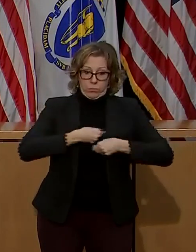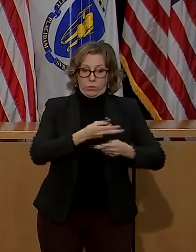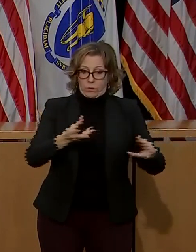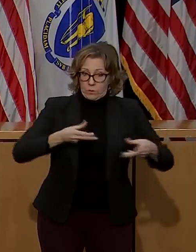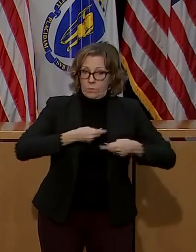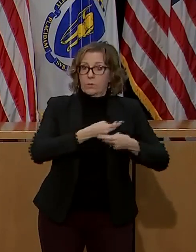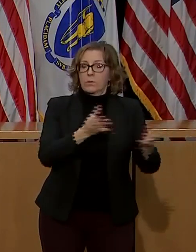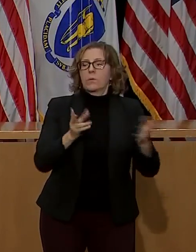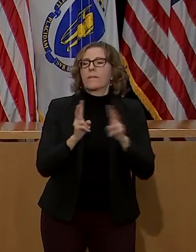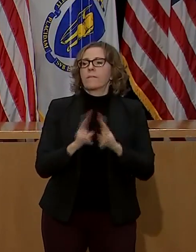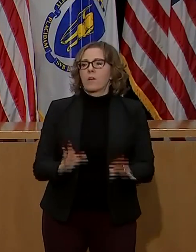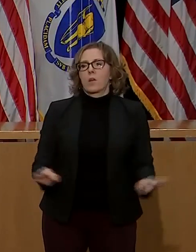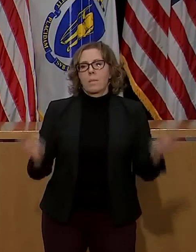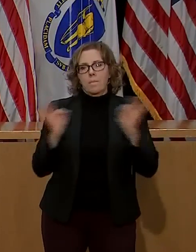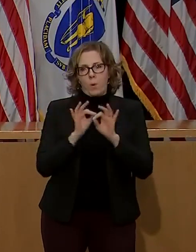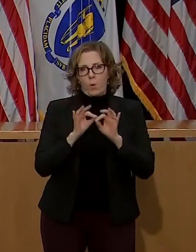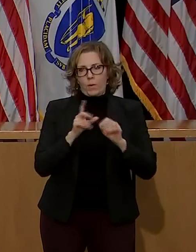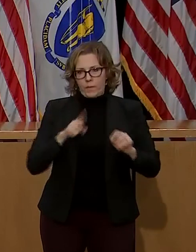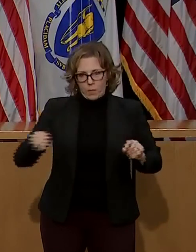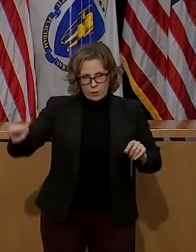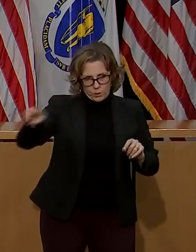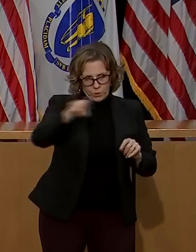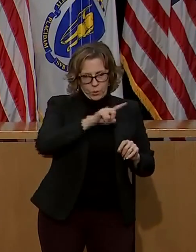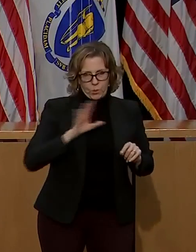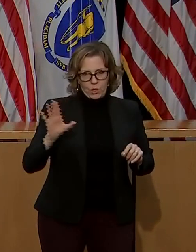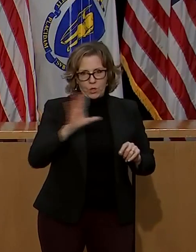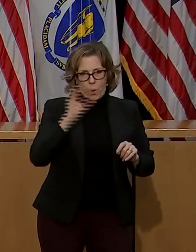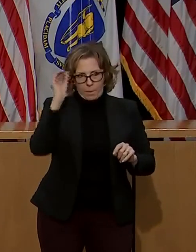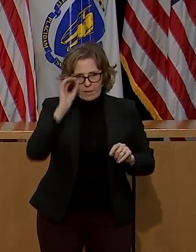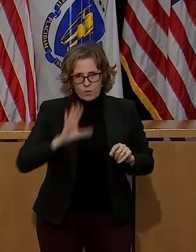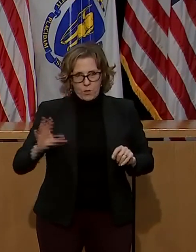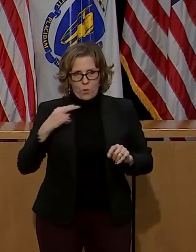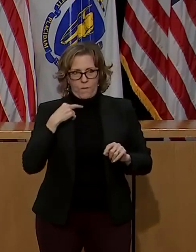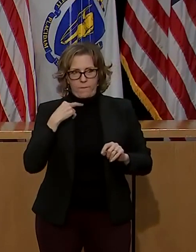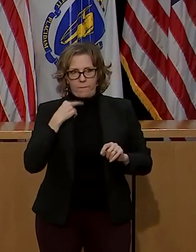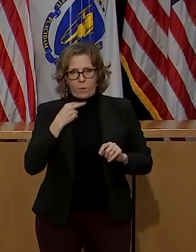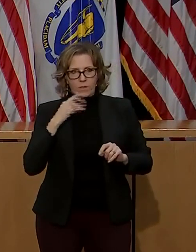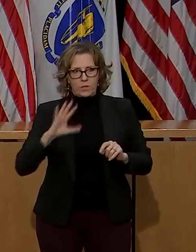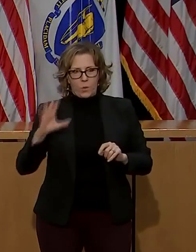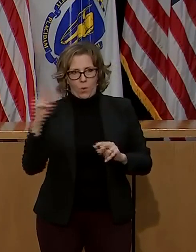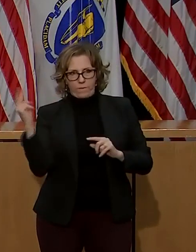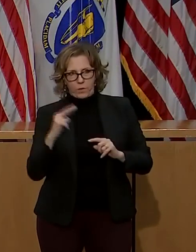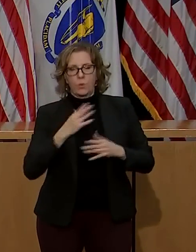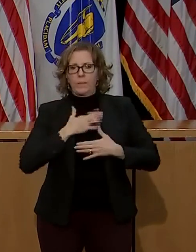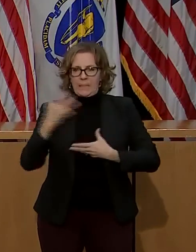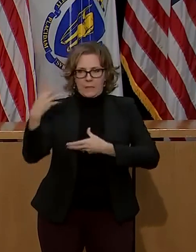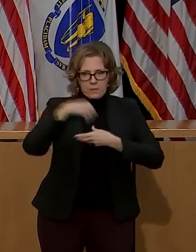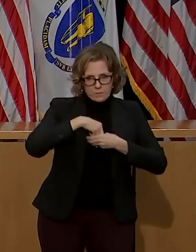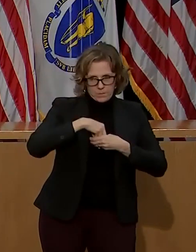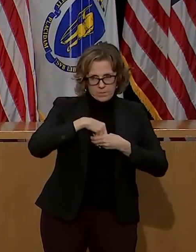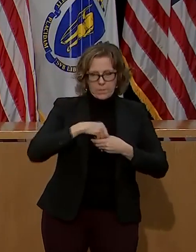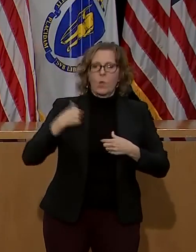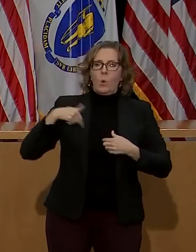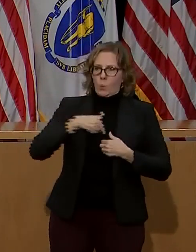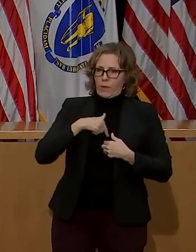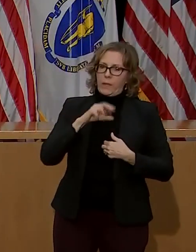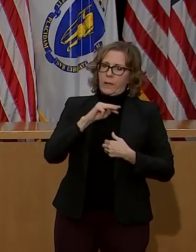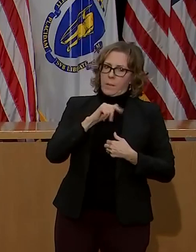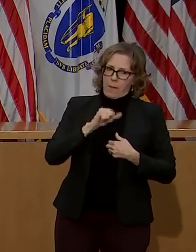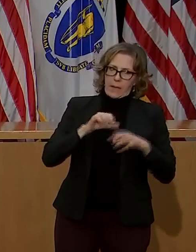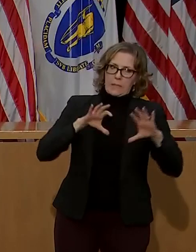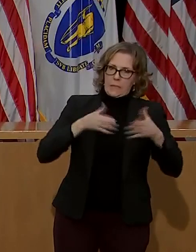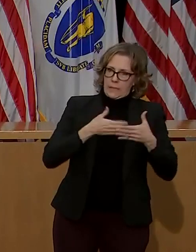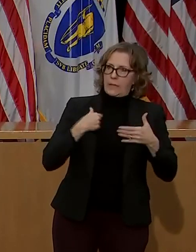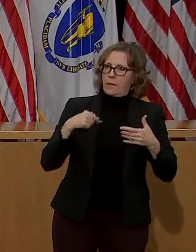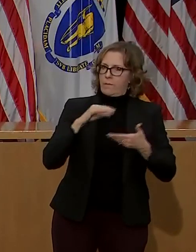that everyone lend their voice to the truth about this vaccine, the efficacy and safety. So we at the Mass League, the 52 Community Health Centers,